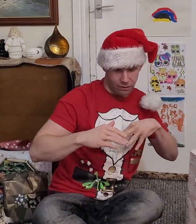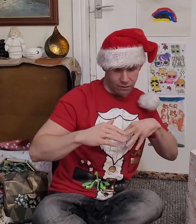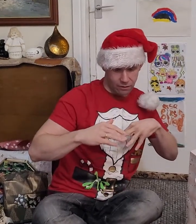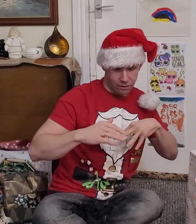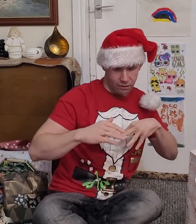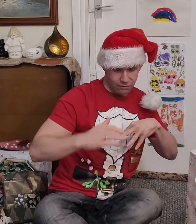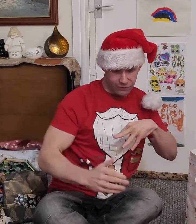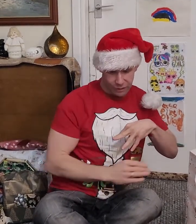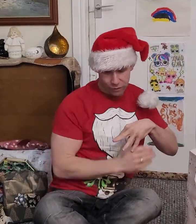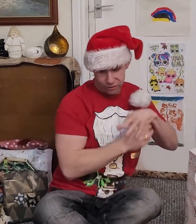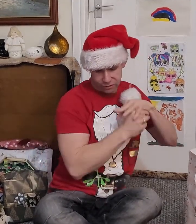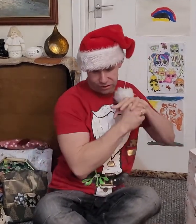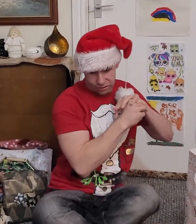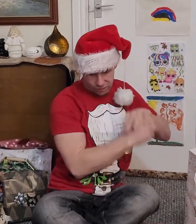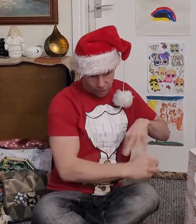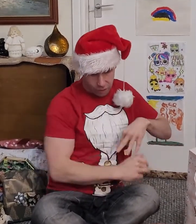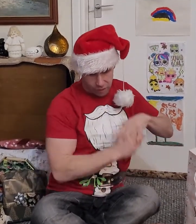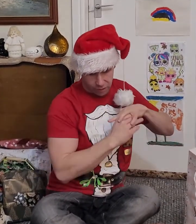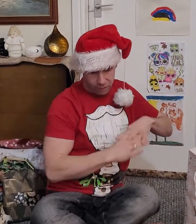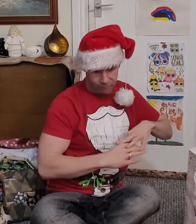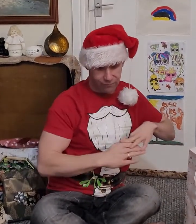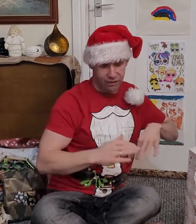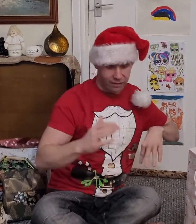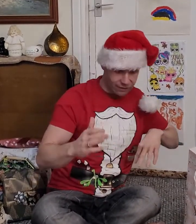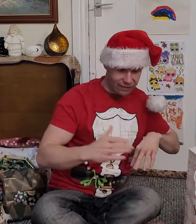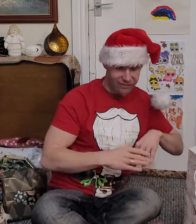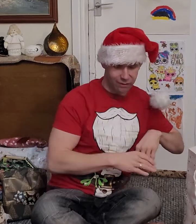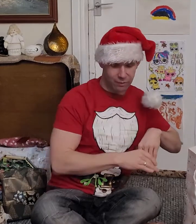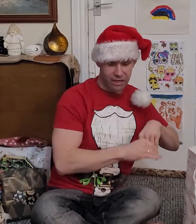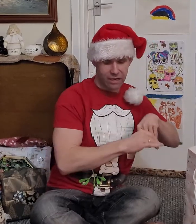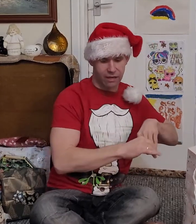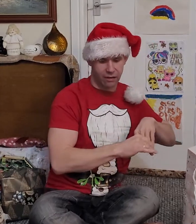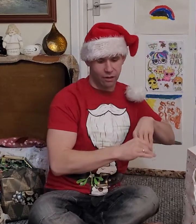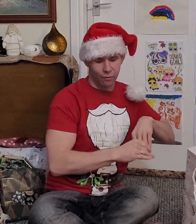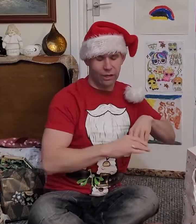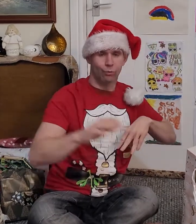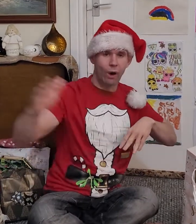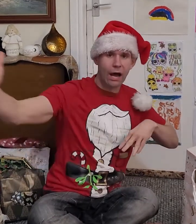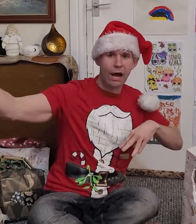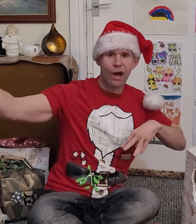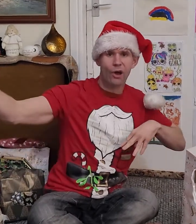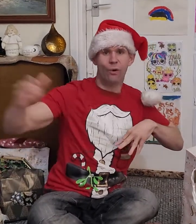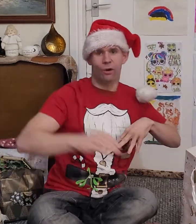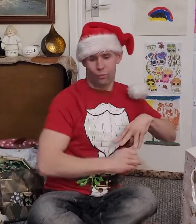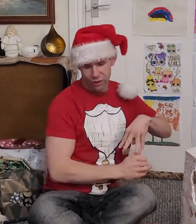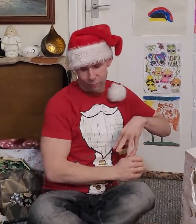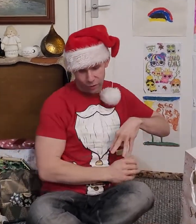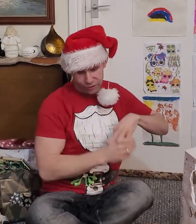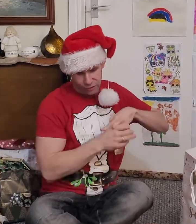For now not stock That's to be Went wow with the product